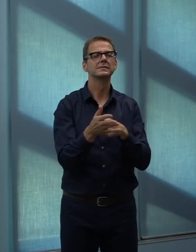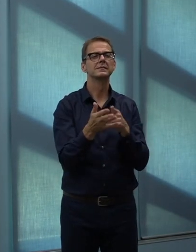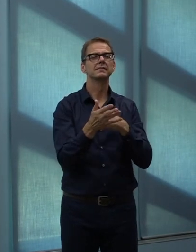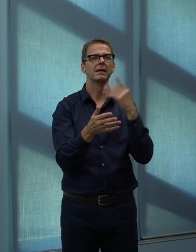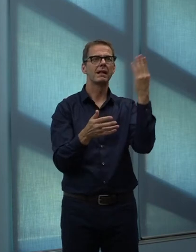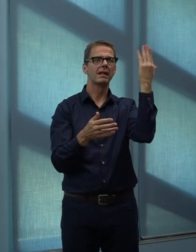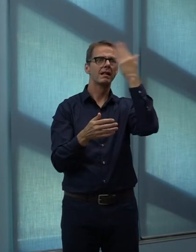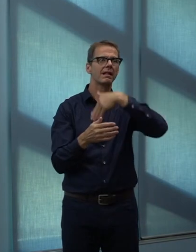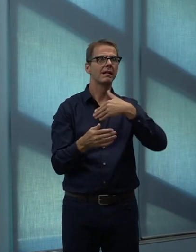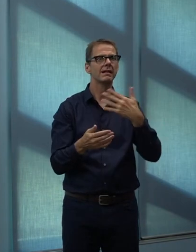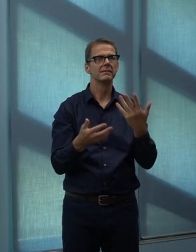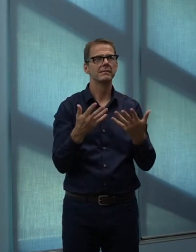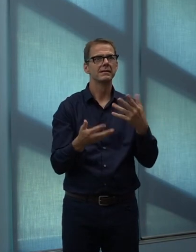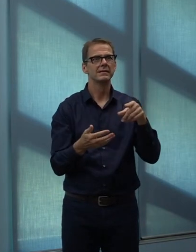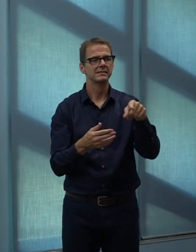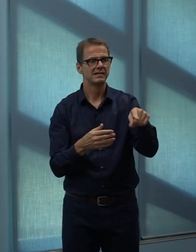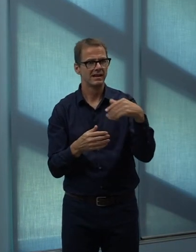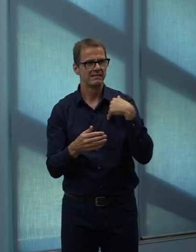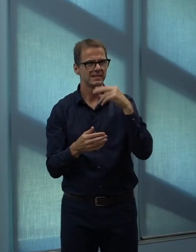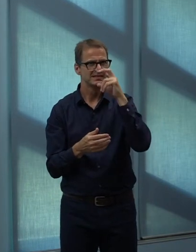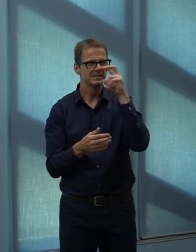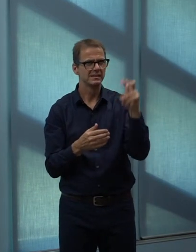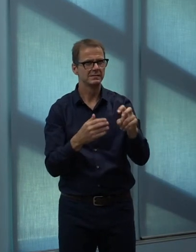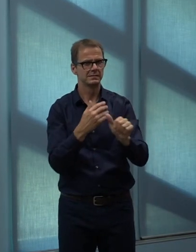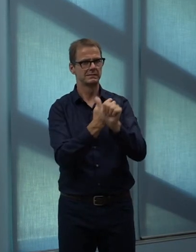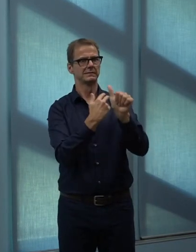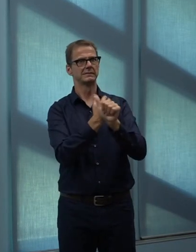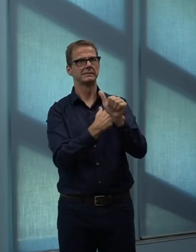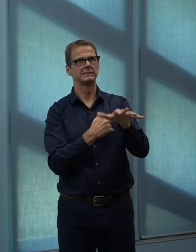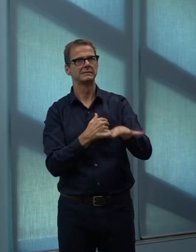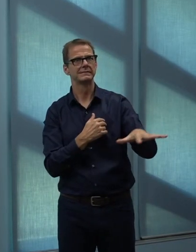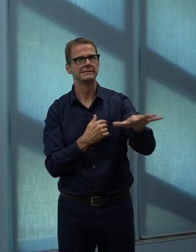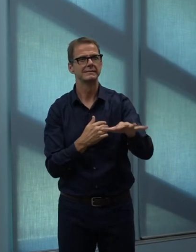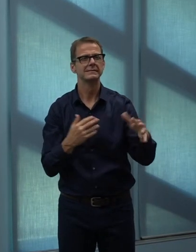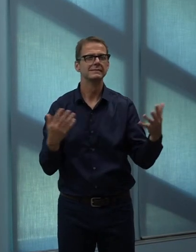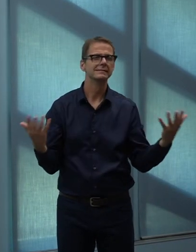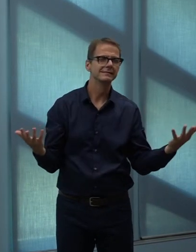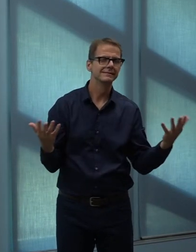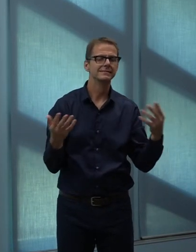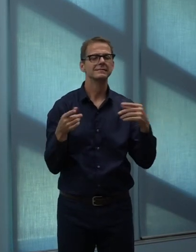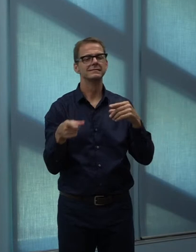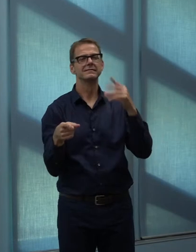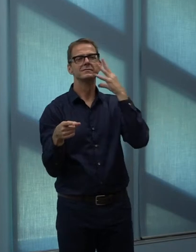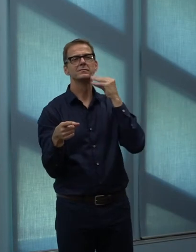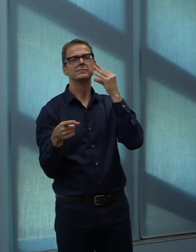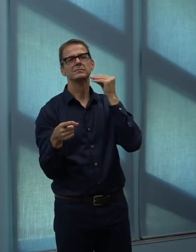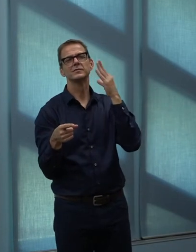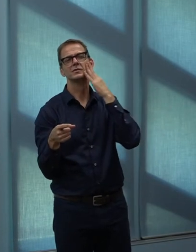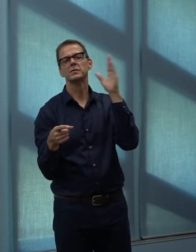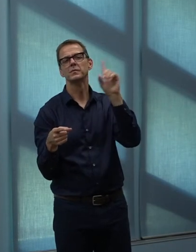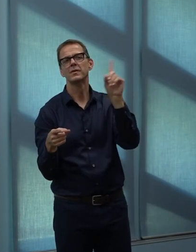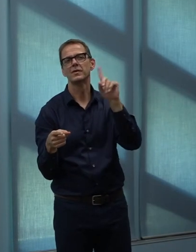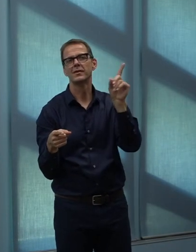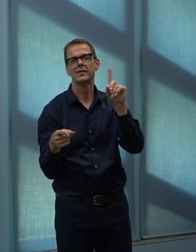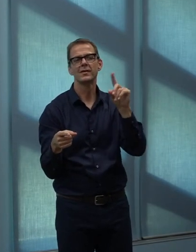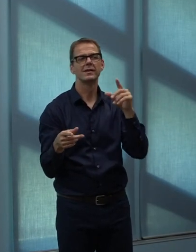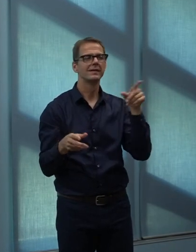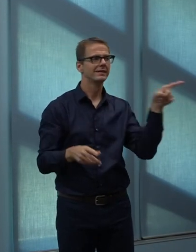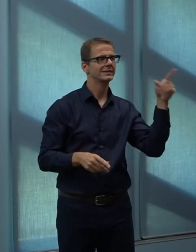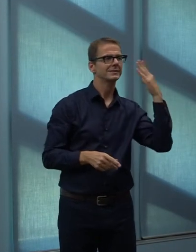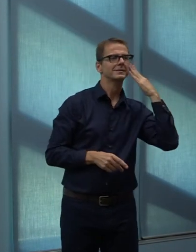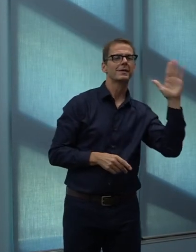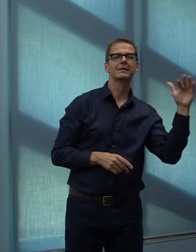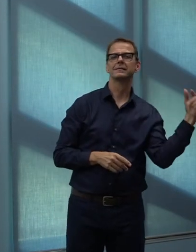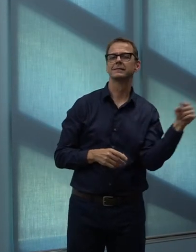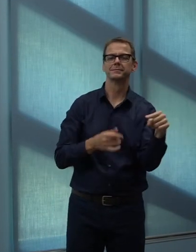So, really, it's about the safety of our residents, but we really, again, thank them for their enthusiasm, but we